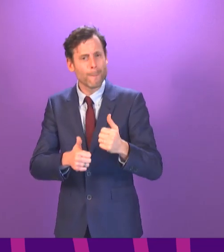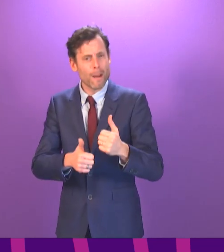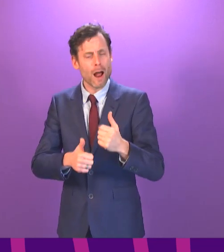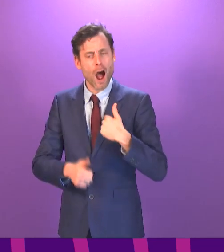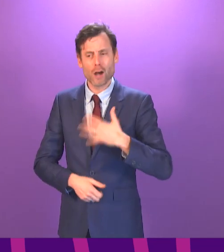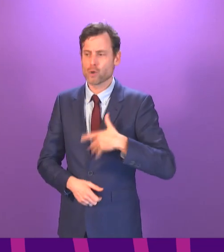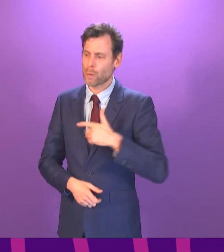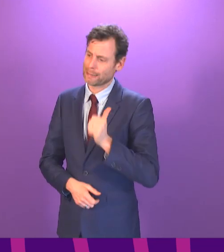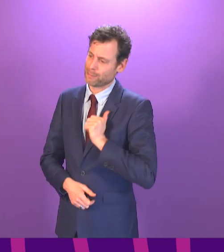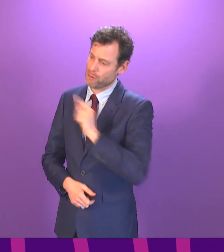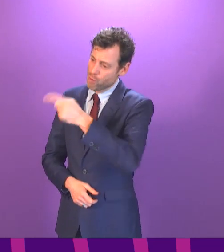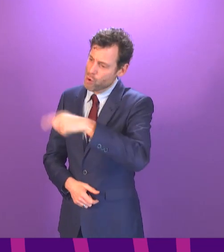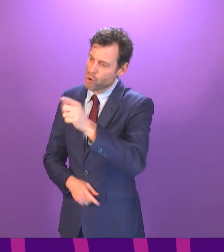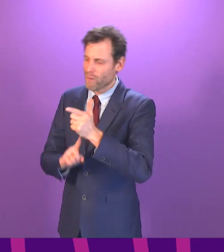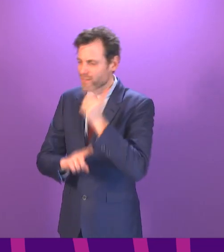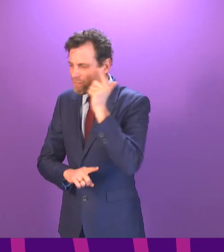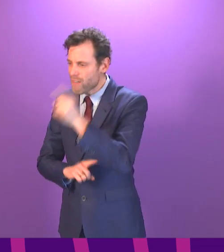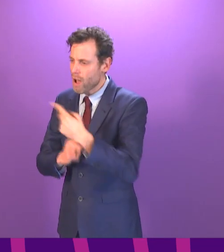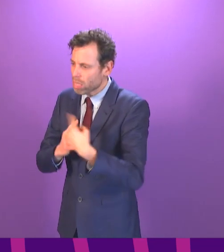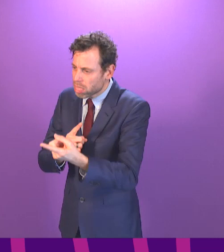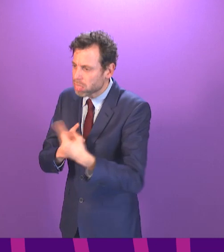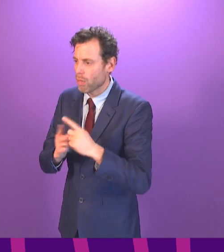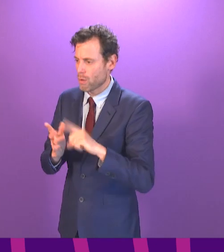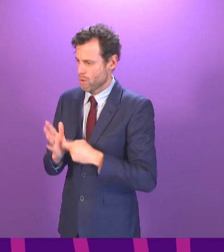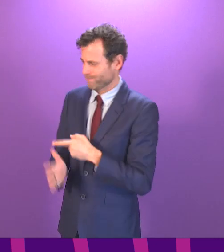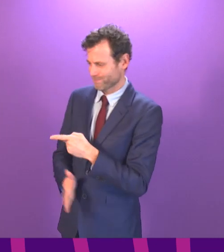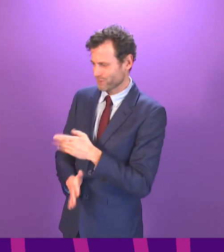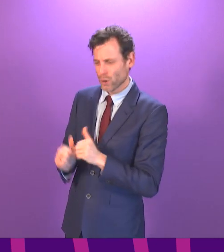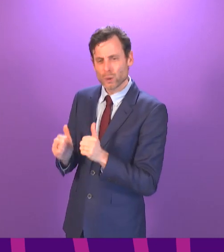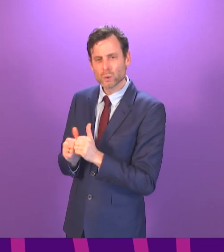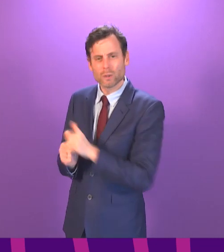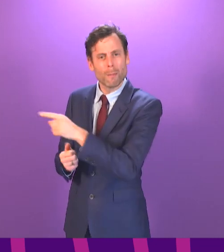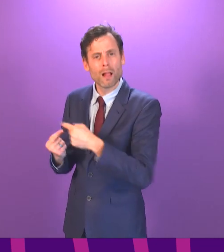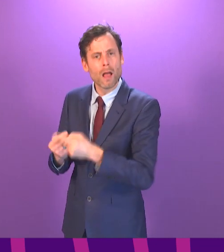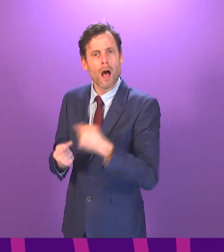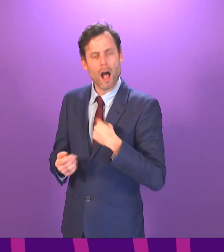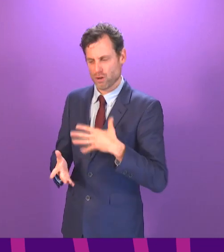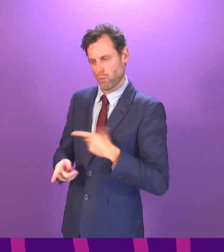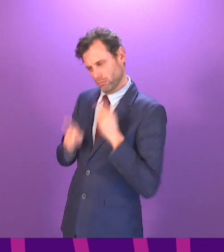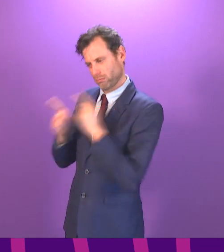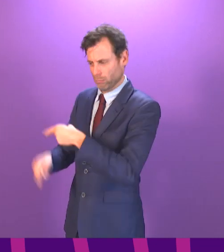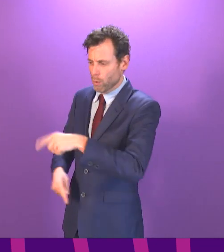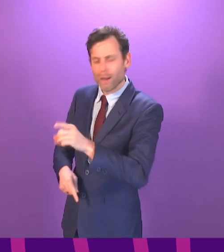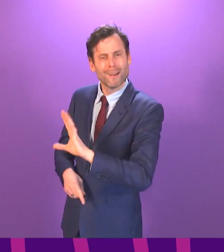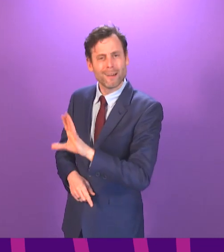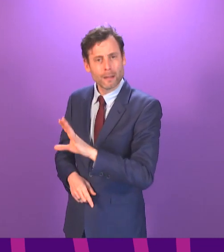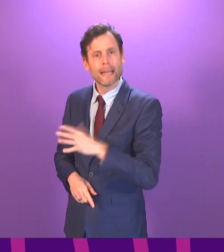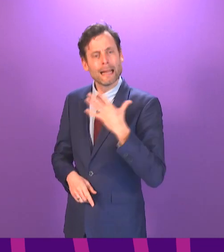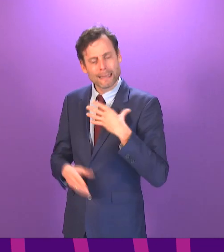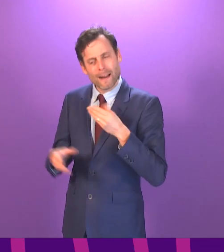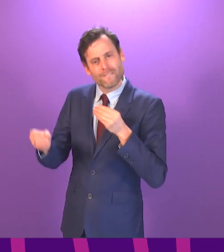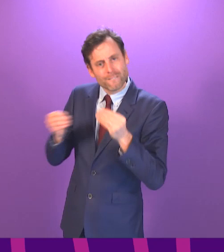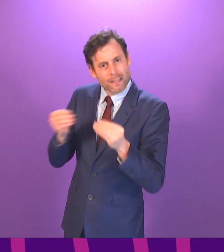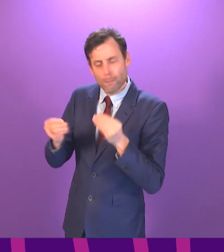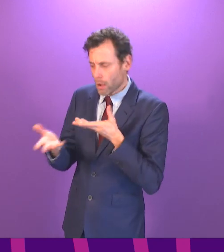inordinate distances or being put in positions where it is genuinely impractical for them to do it. That is where the flexibility and the input of